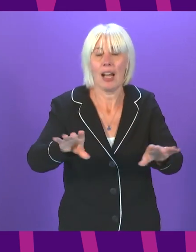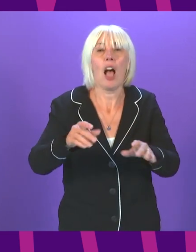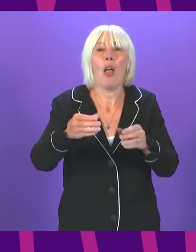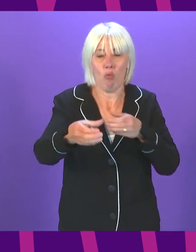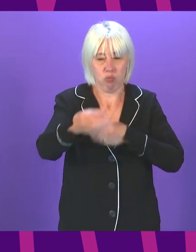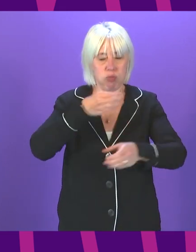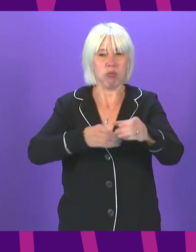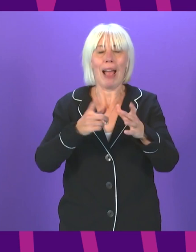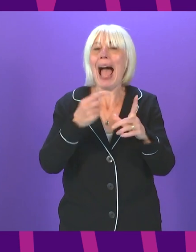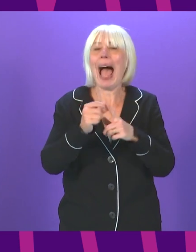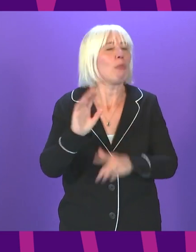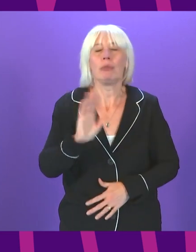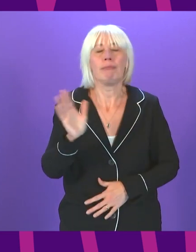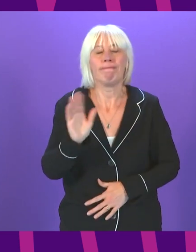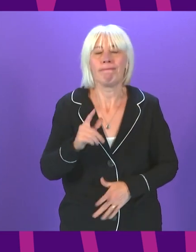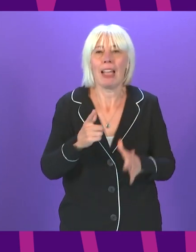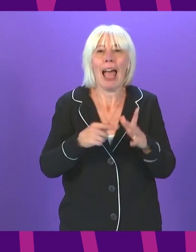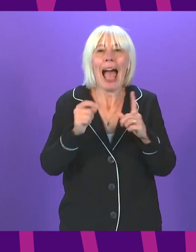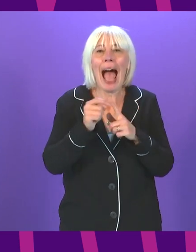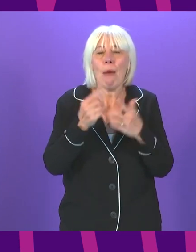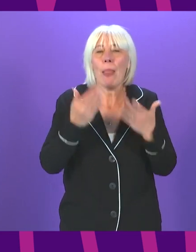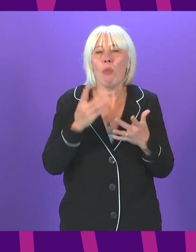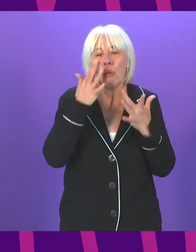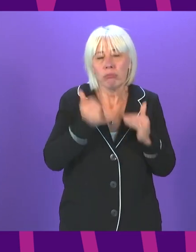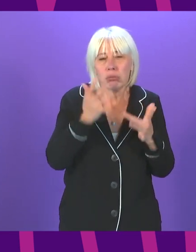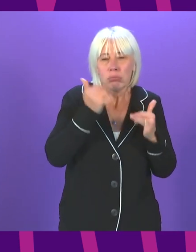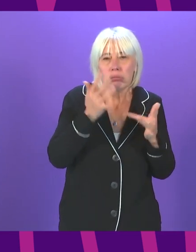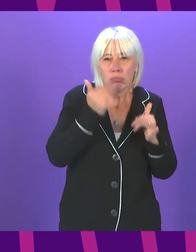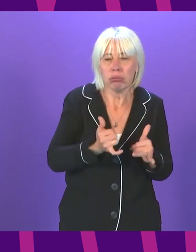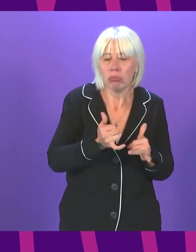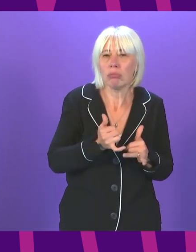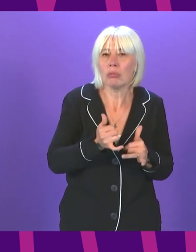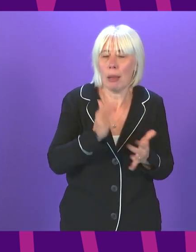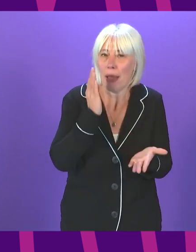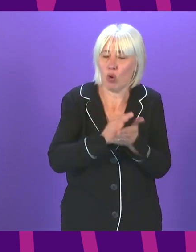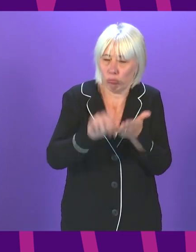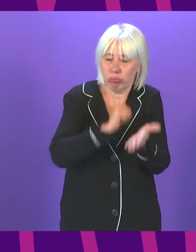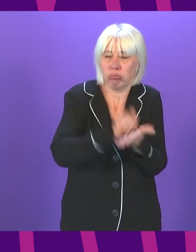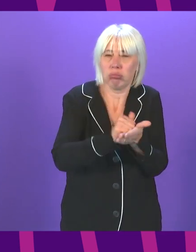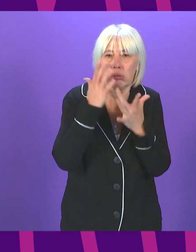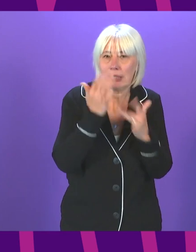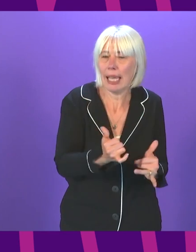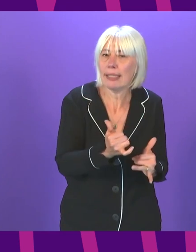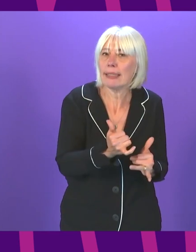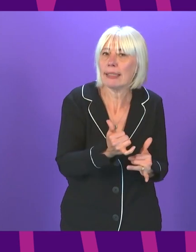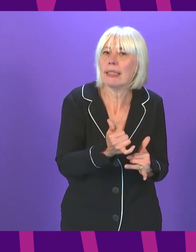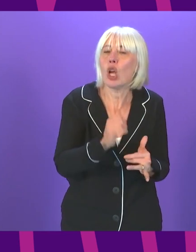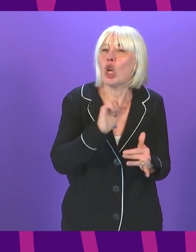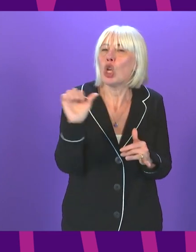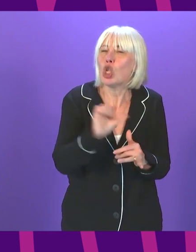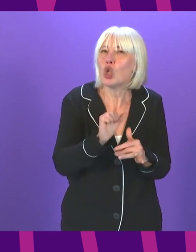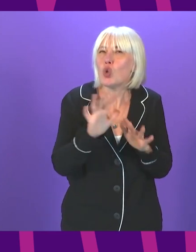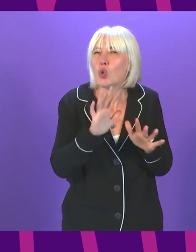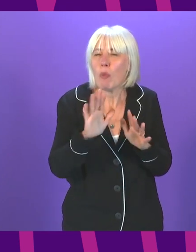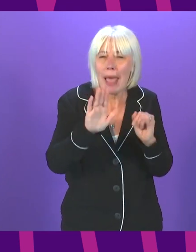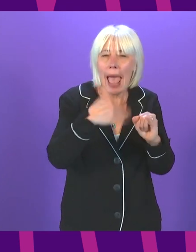the app. The app is currently under testing and it is important that we do test it properly. It is scheduled to be released